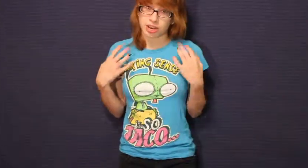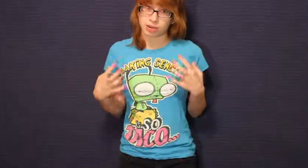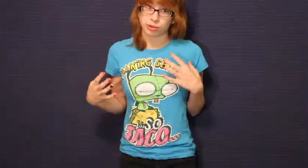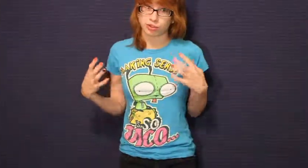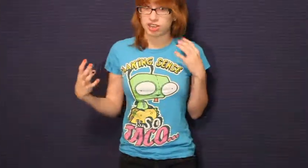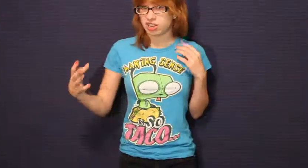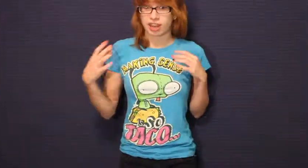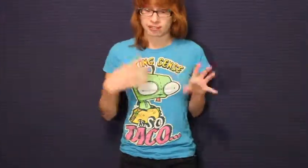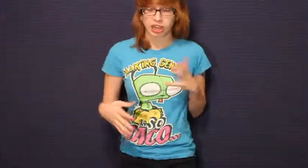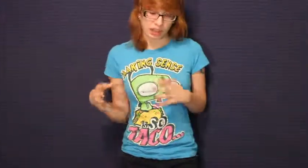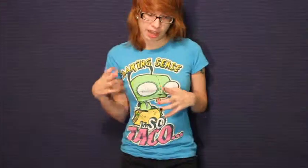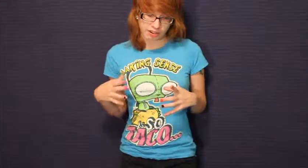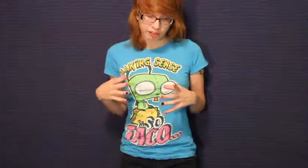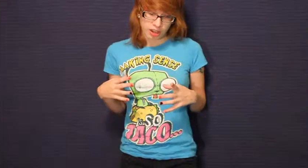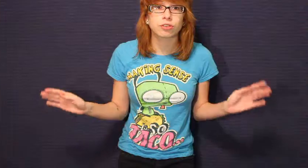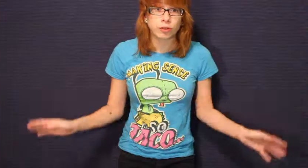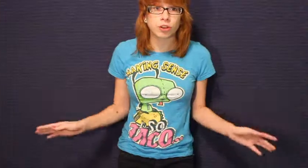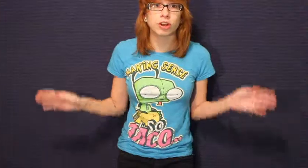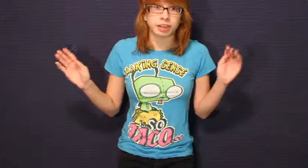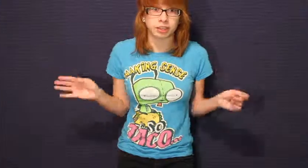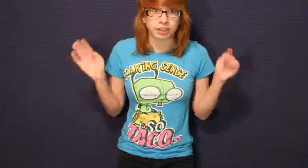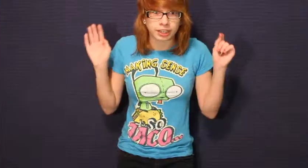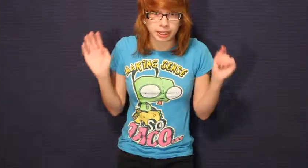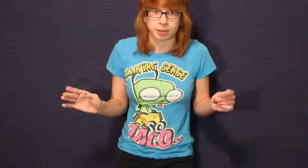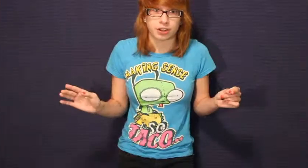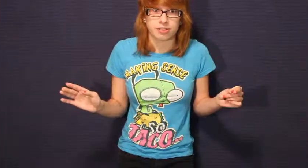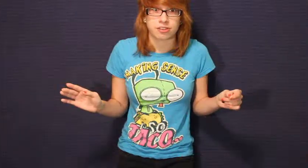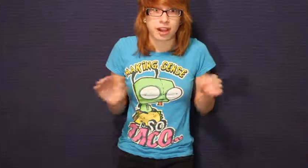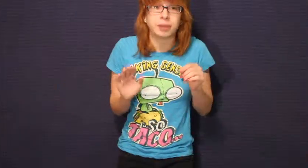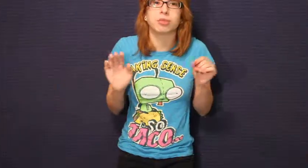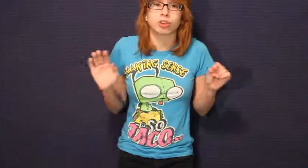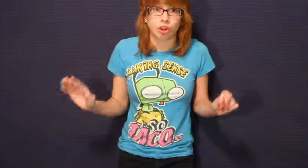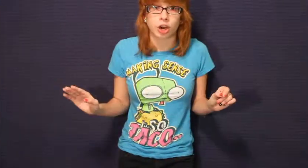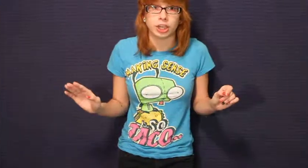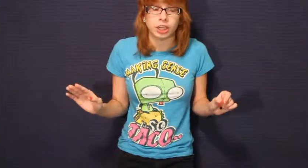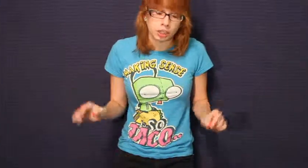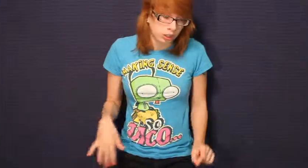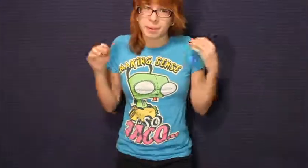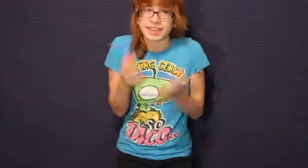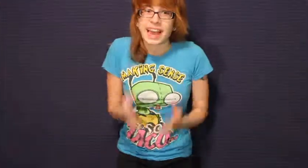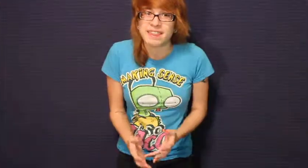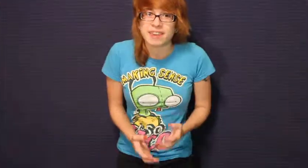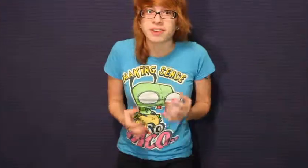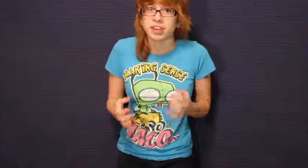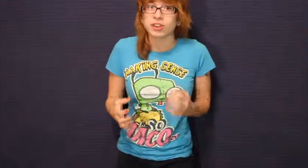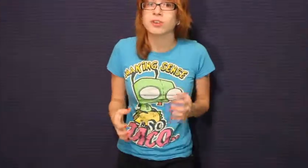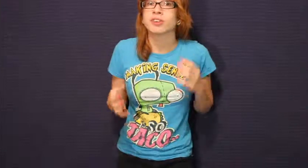animals in everyday life is full of ignorant hypocrites. I am sorry. But yet they've killed over